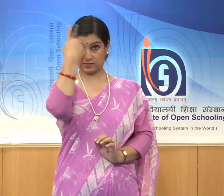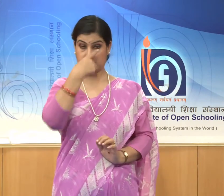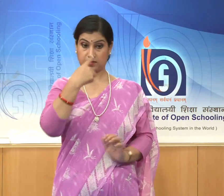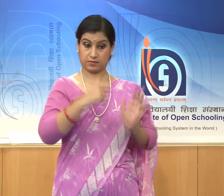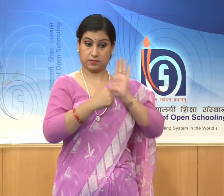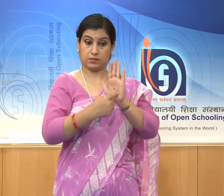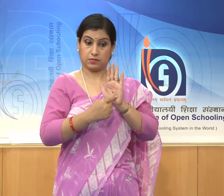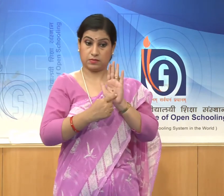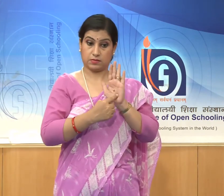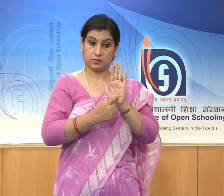cleft.